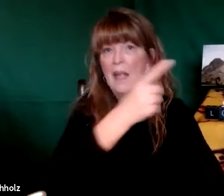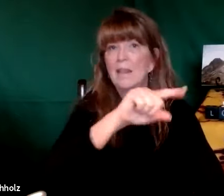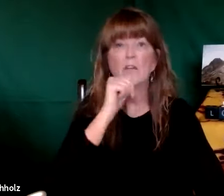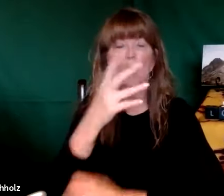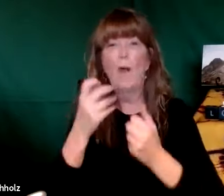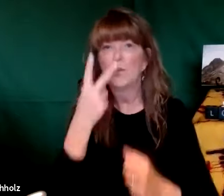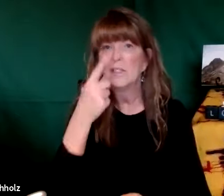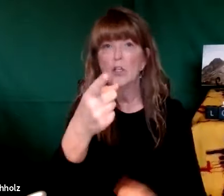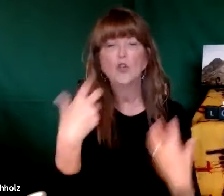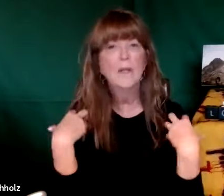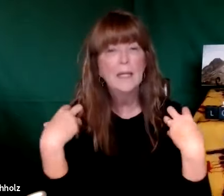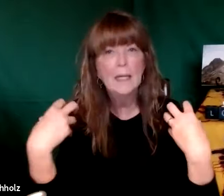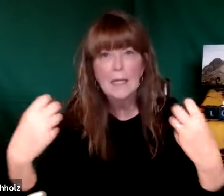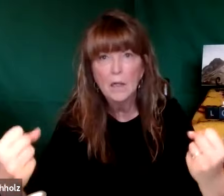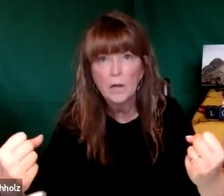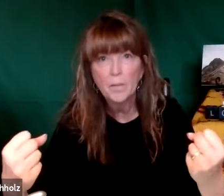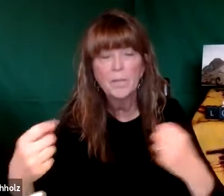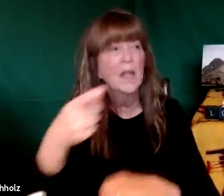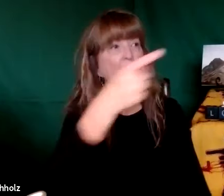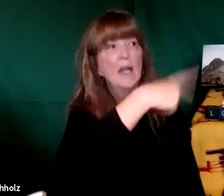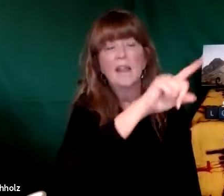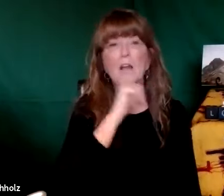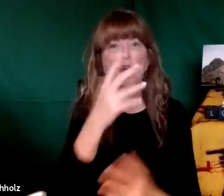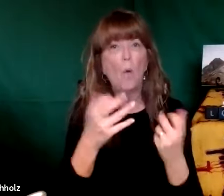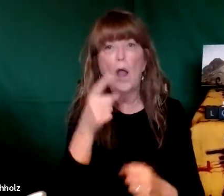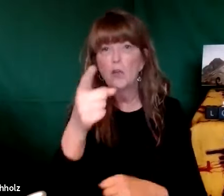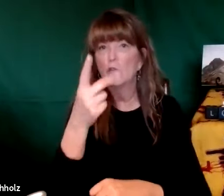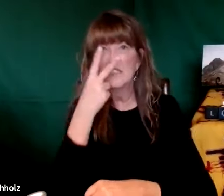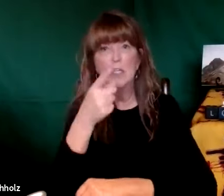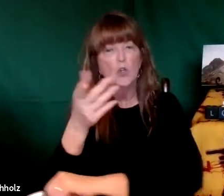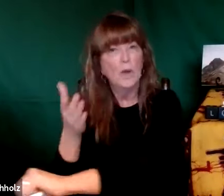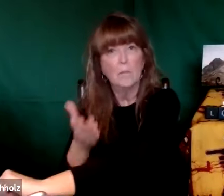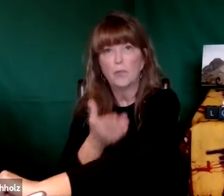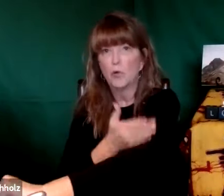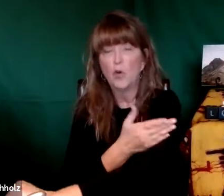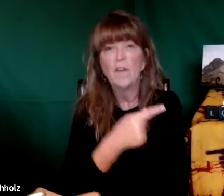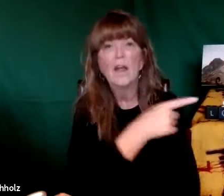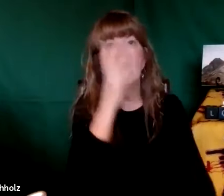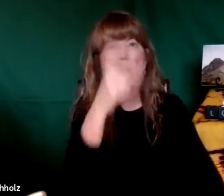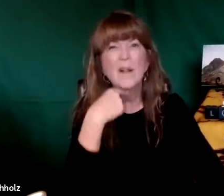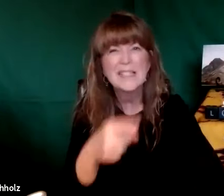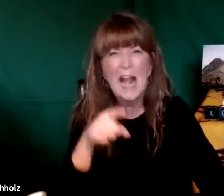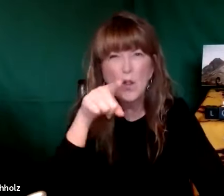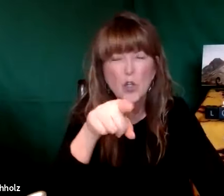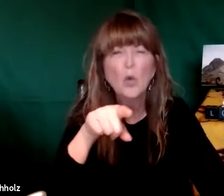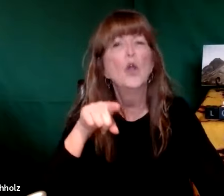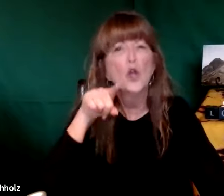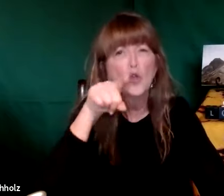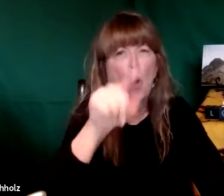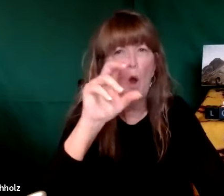people who are using hinna in that way don't want to see you change they do not want to see you heal they don't want to see